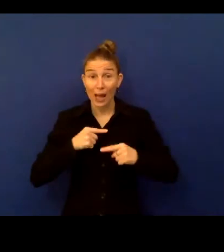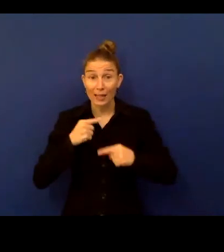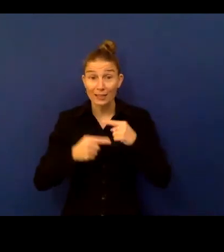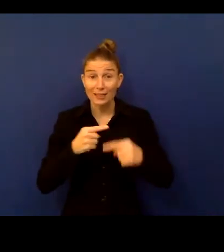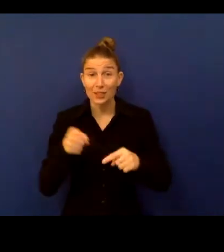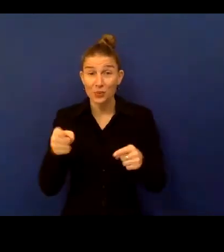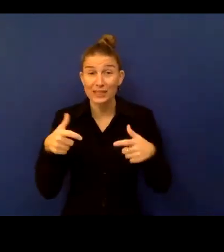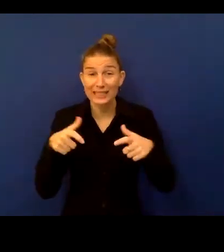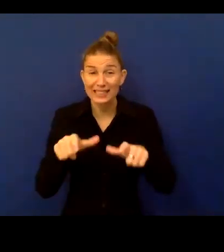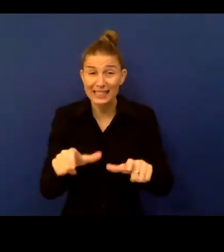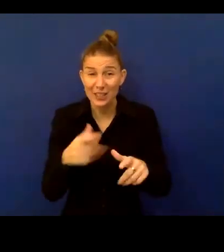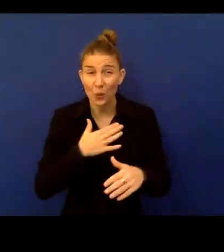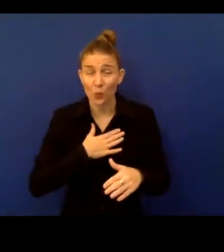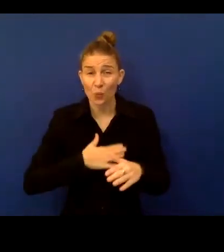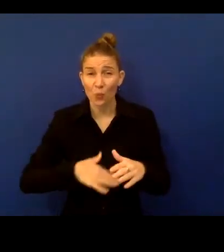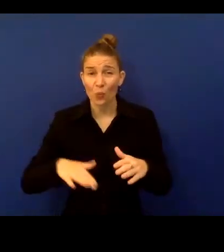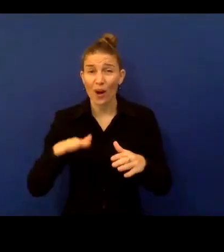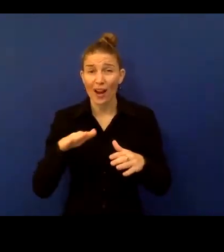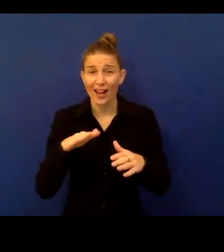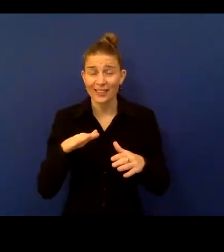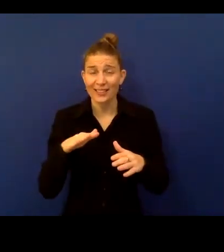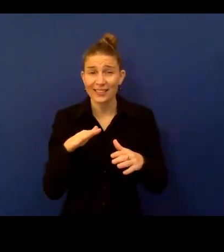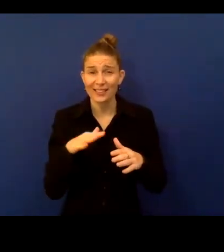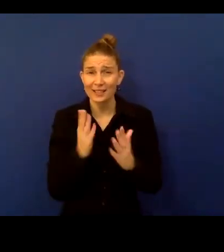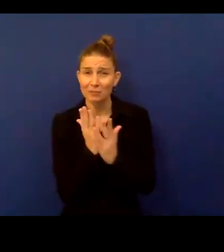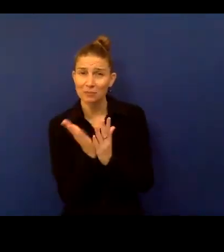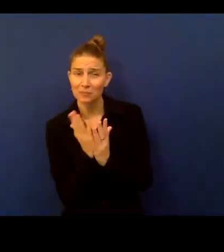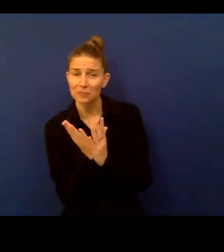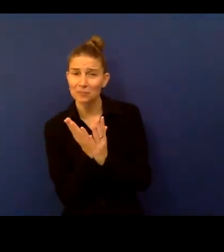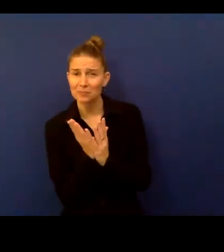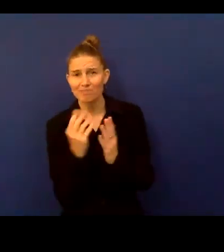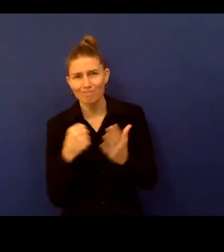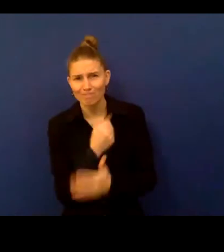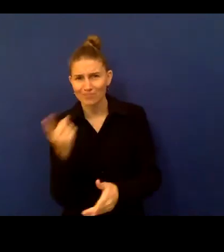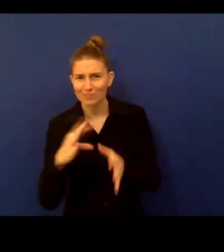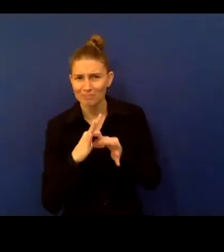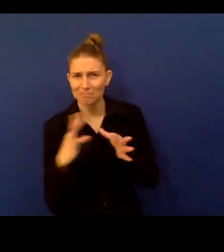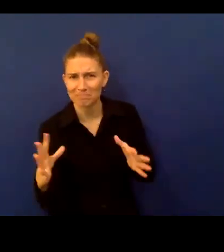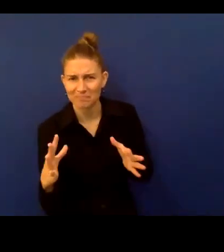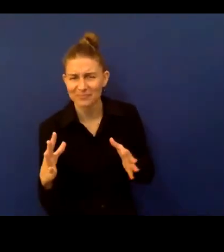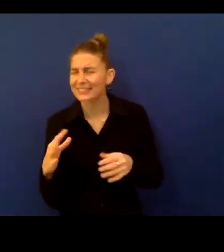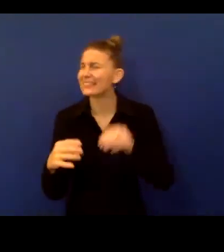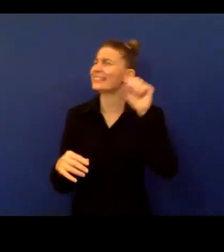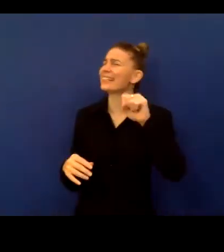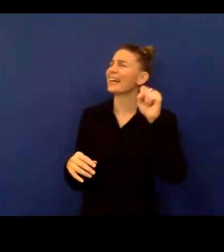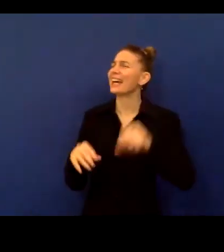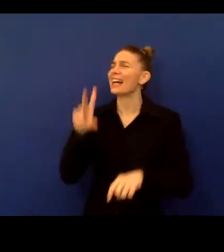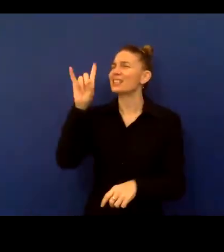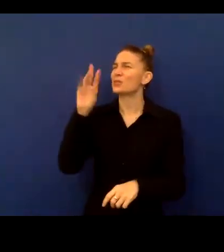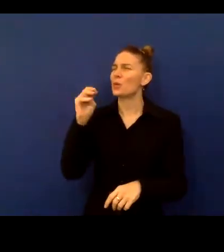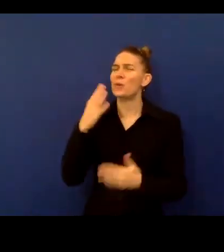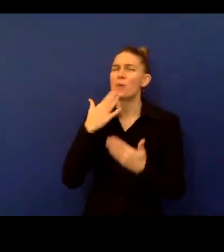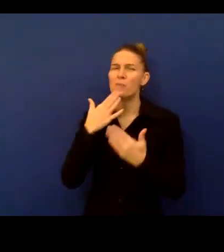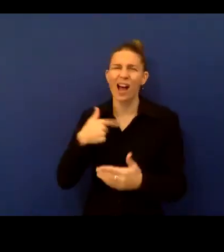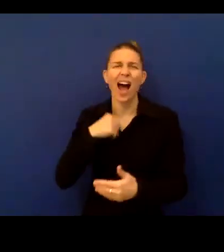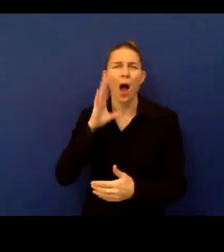you're about to outline when unfortunately you disconnected? Yes. Thank you, Dominic. And sorry, I will also keep my camera